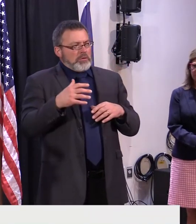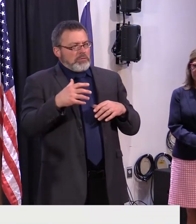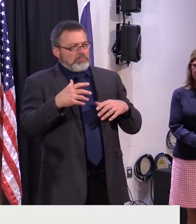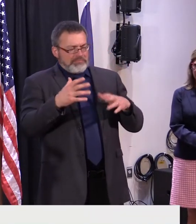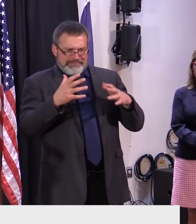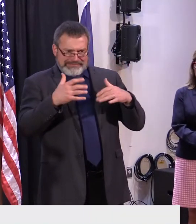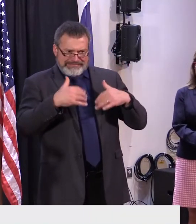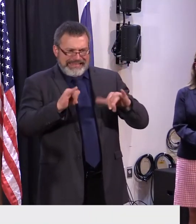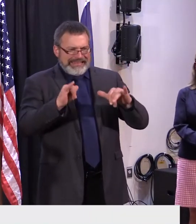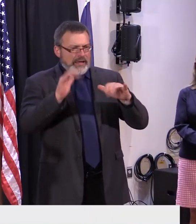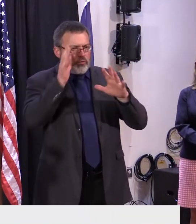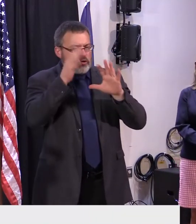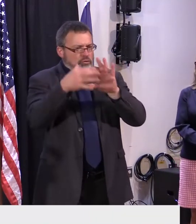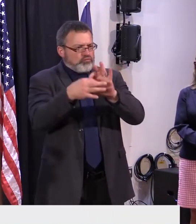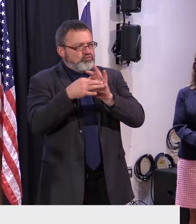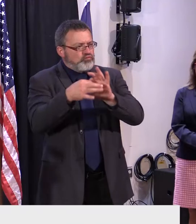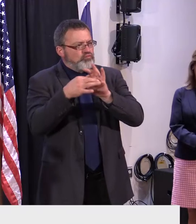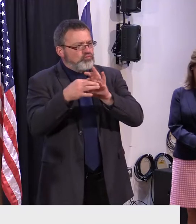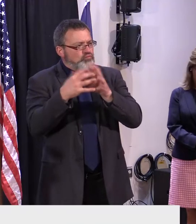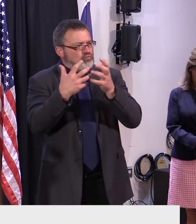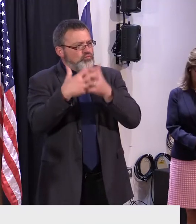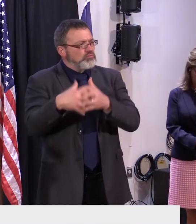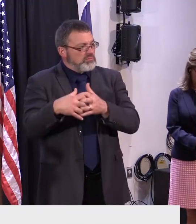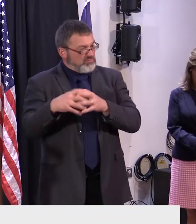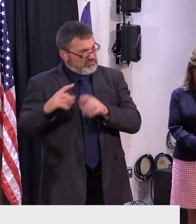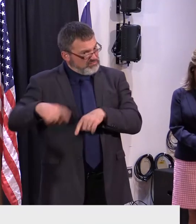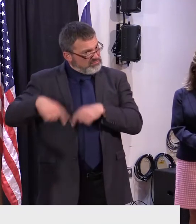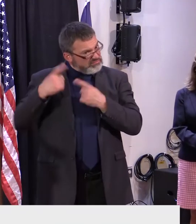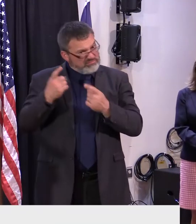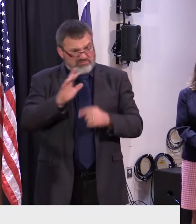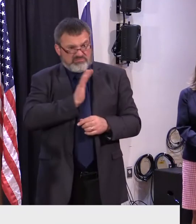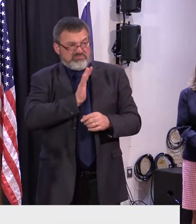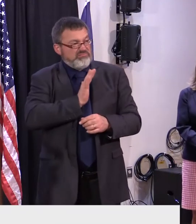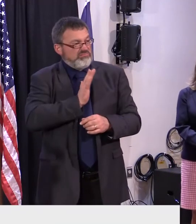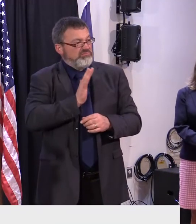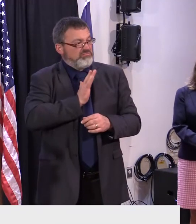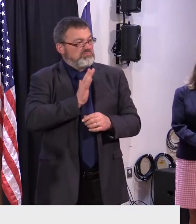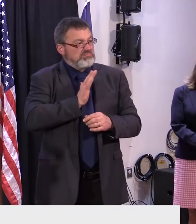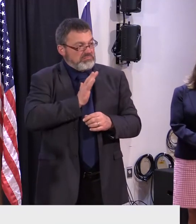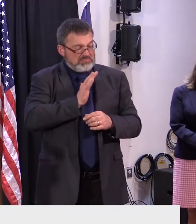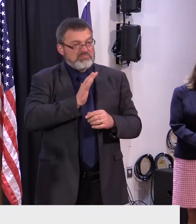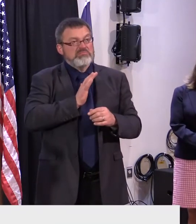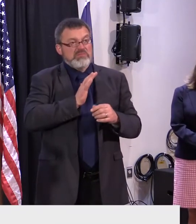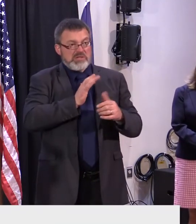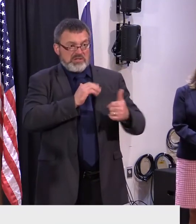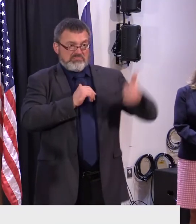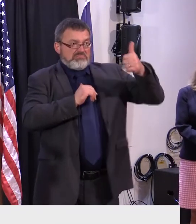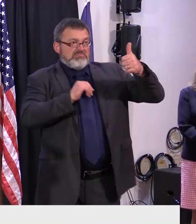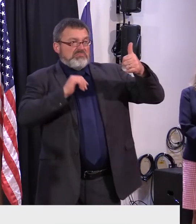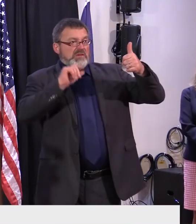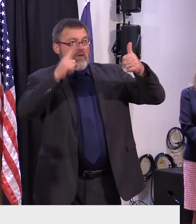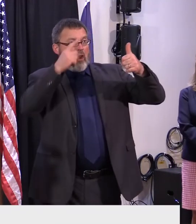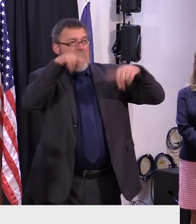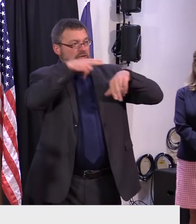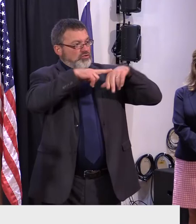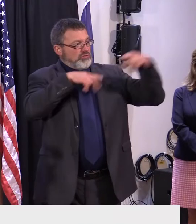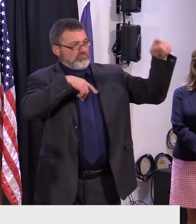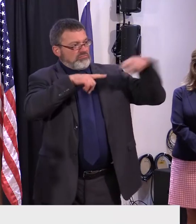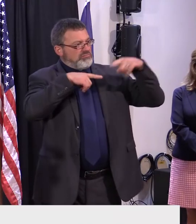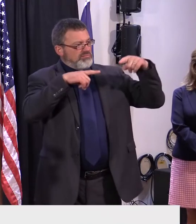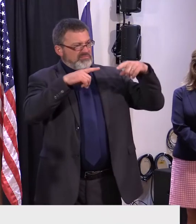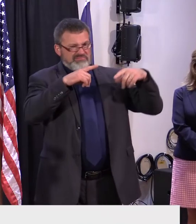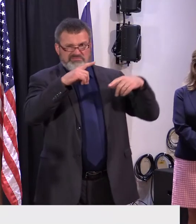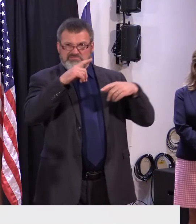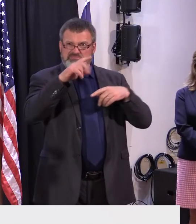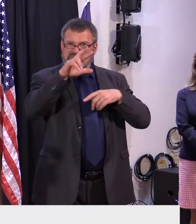we've had a great relationship with the vermont abenakis for decades and we'll continue to to consult with them